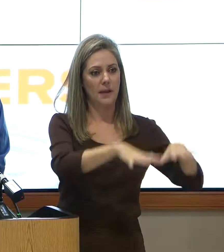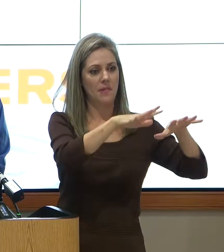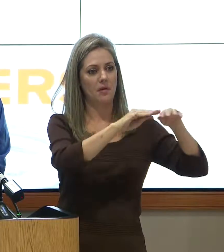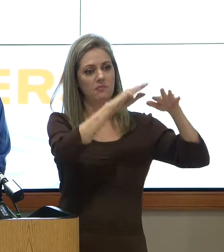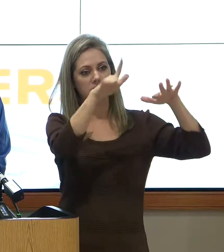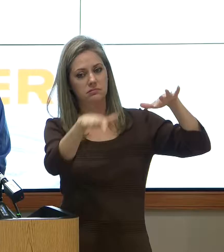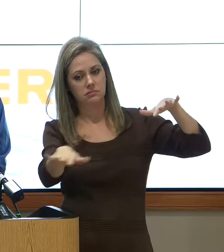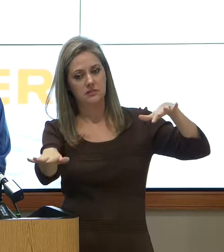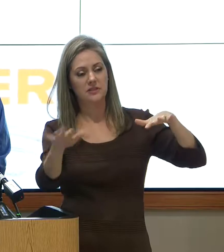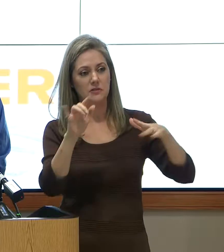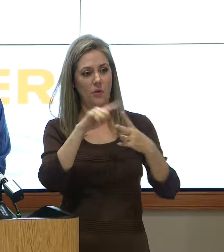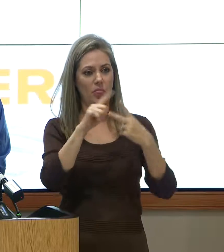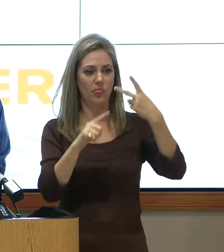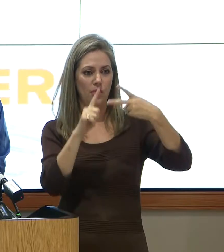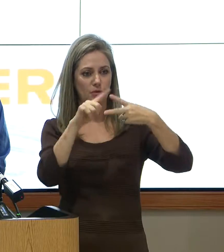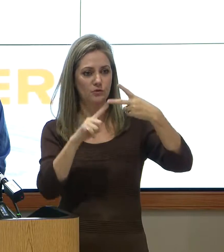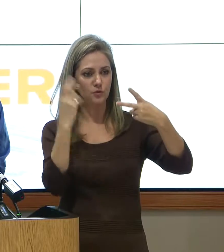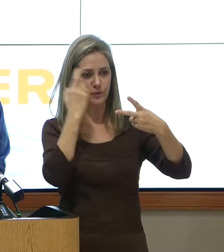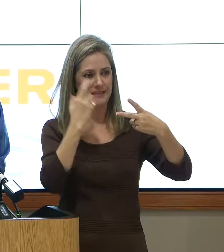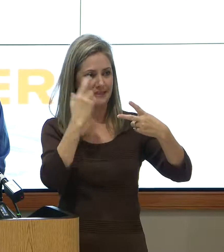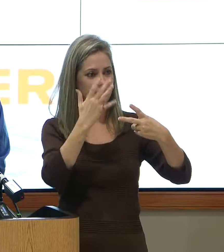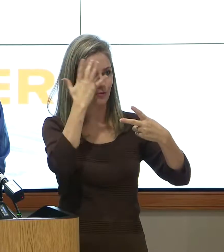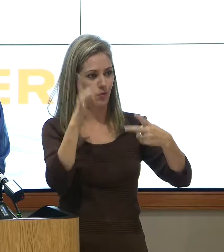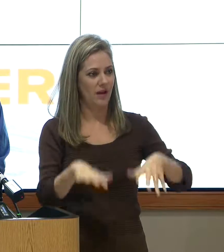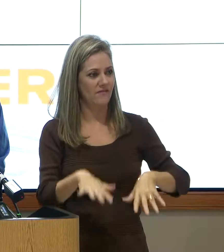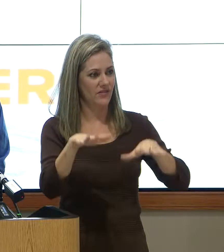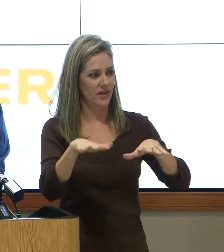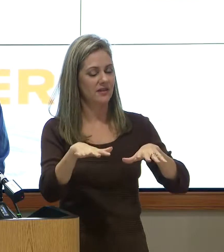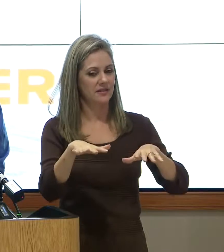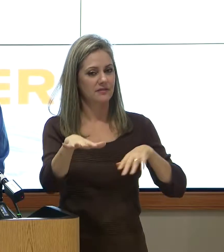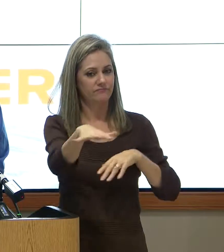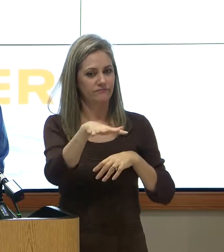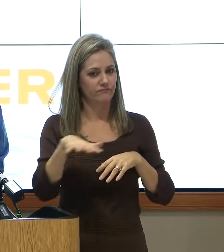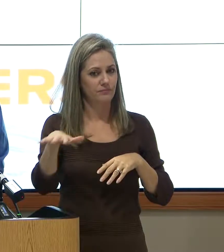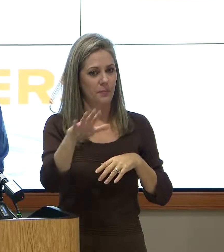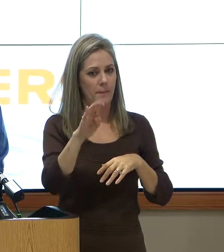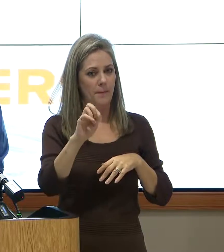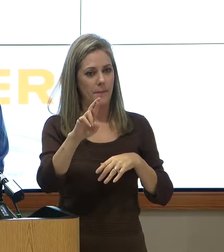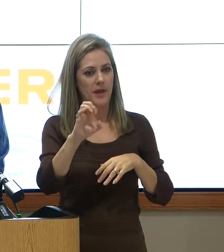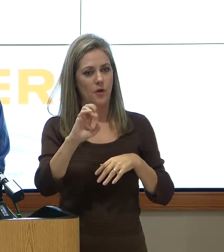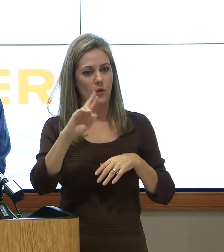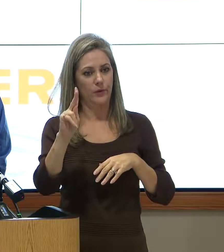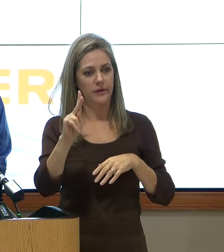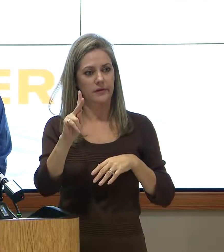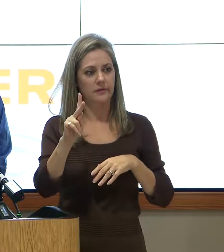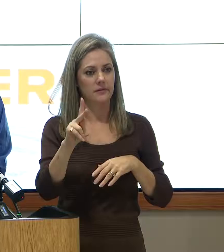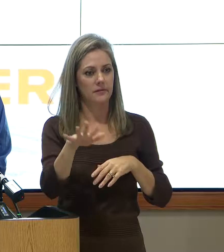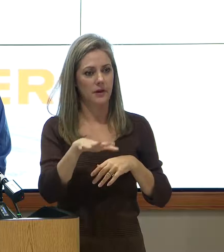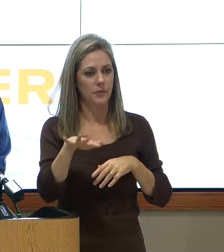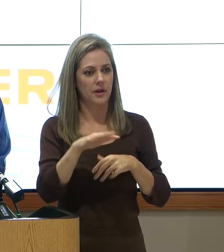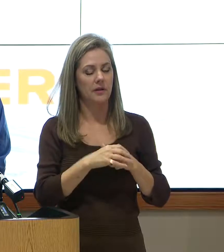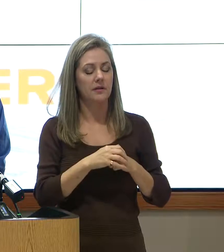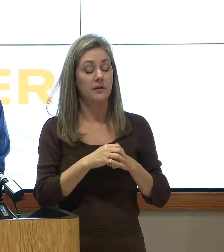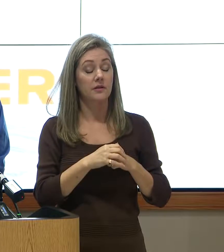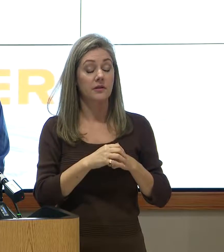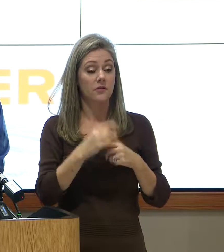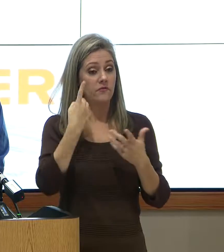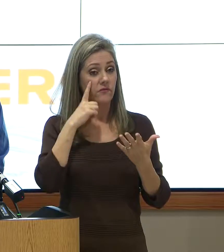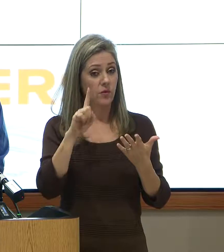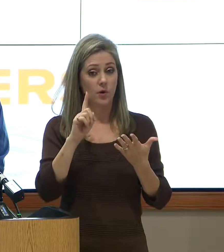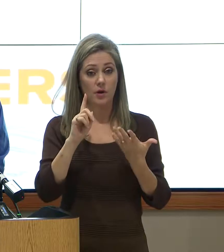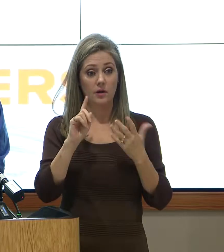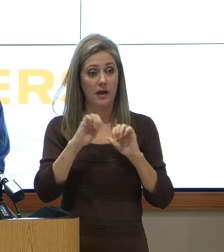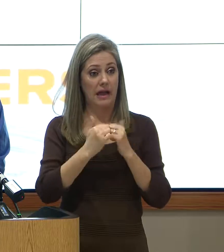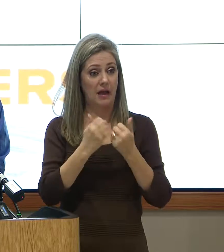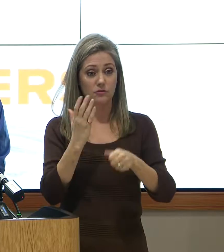those two phenomenon contribute to the flooding along the Bear Creek Village area. As far as projects are